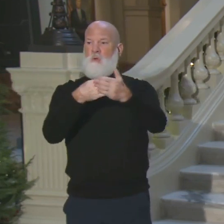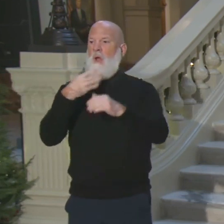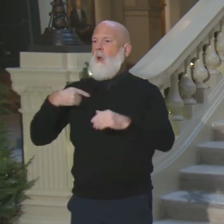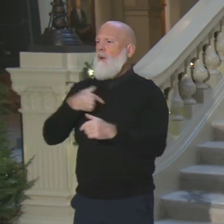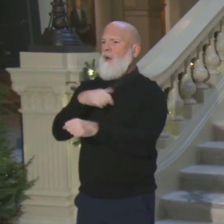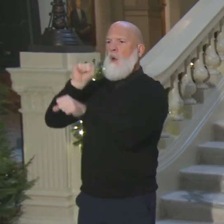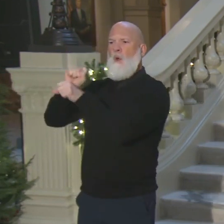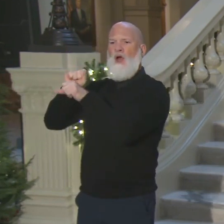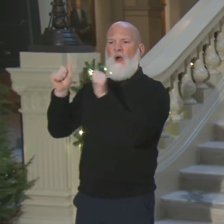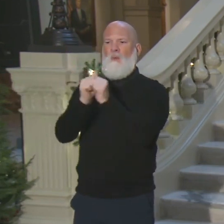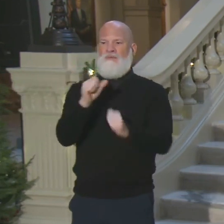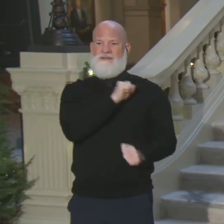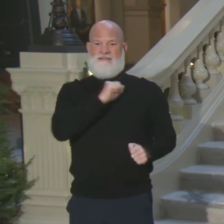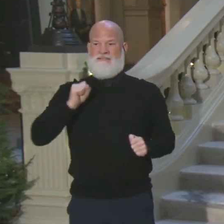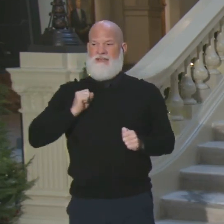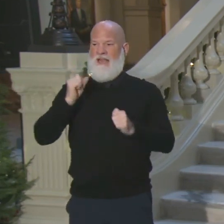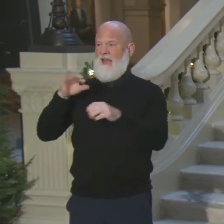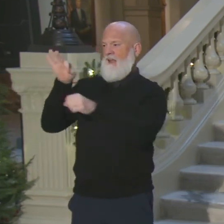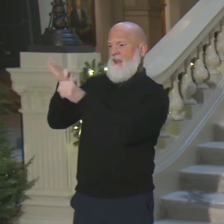them to the proper prosecutors.